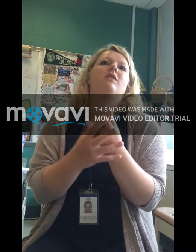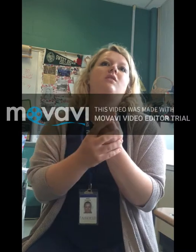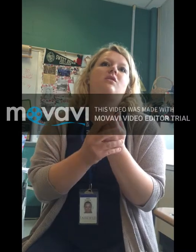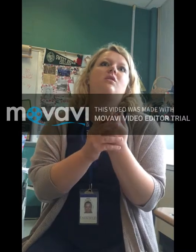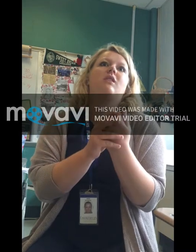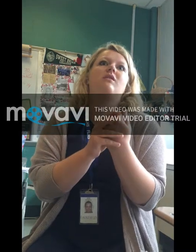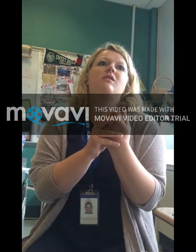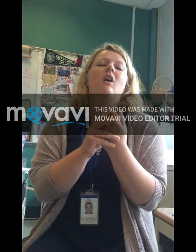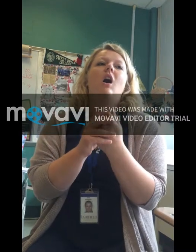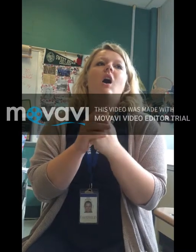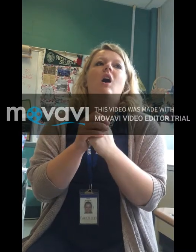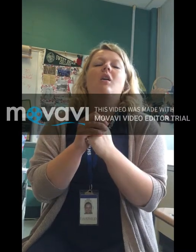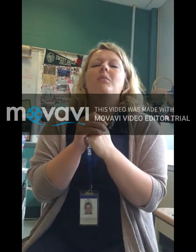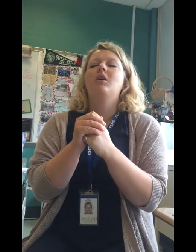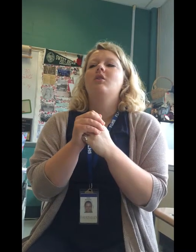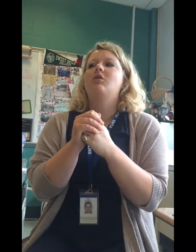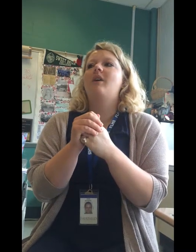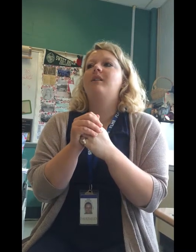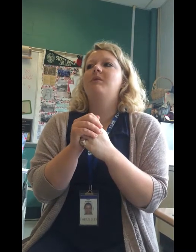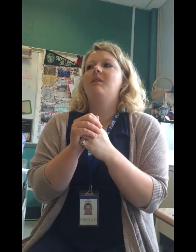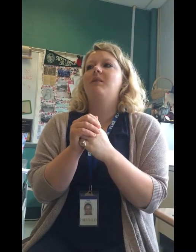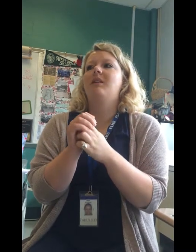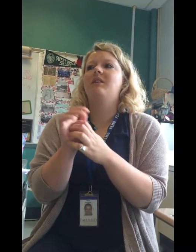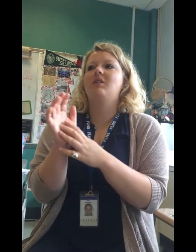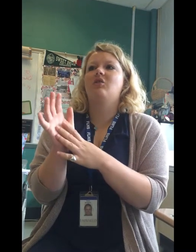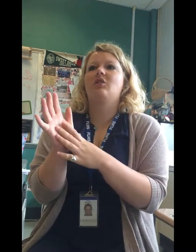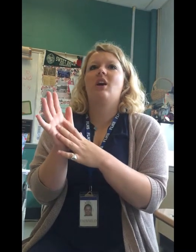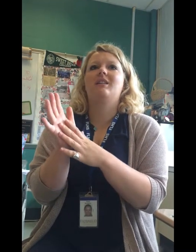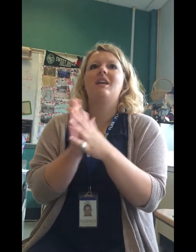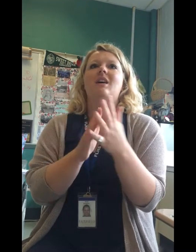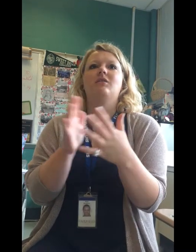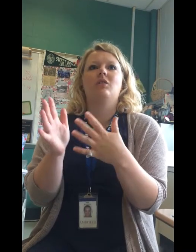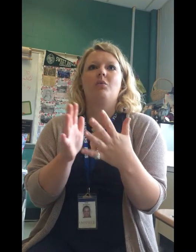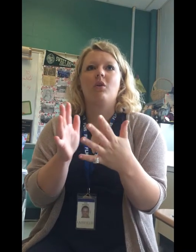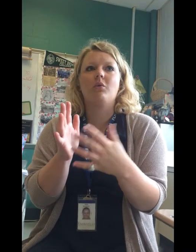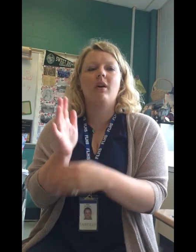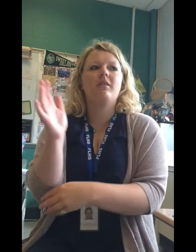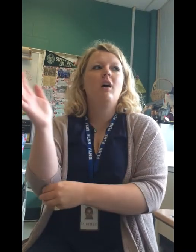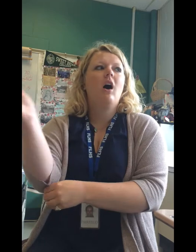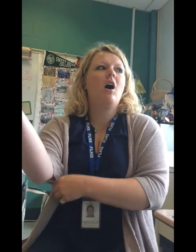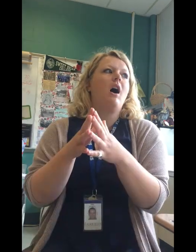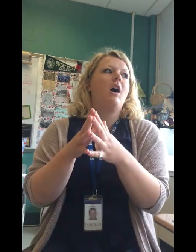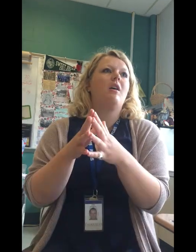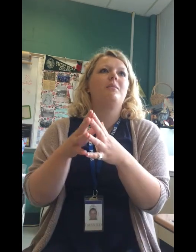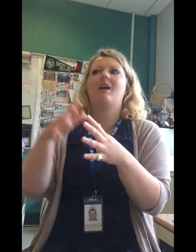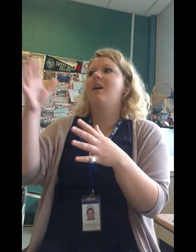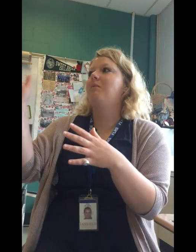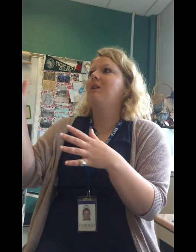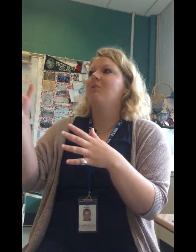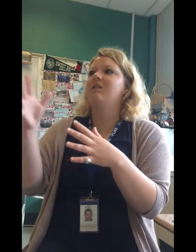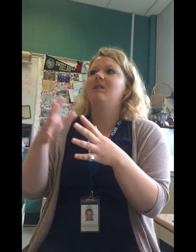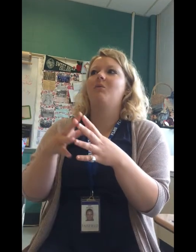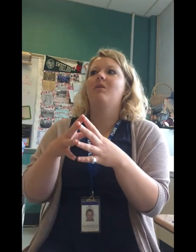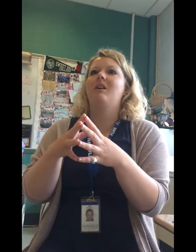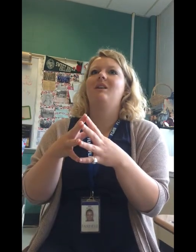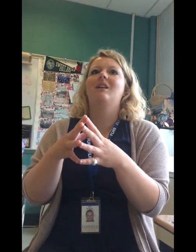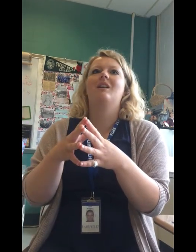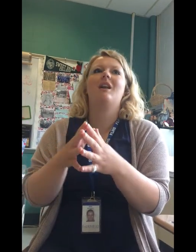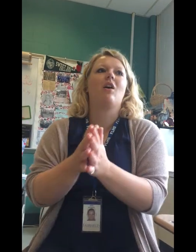these students. So that's been something that the district is trying to handle and work with. They had a meeting recently where they needed an